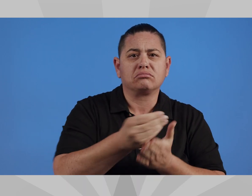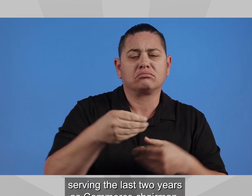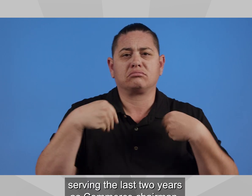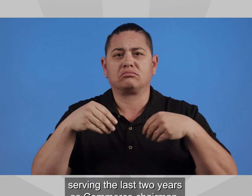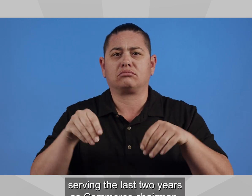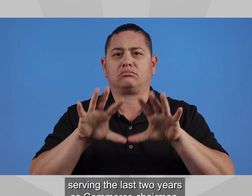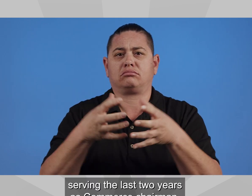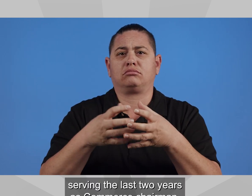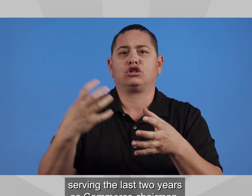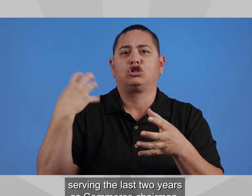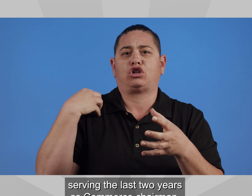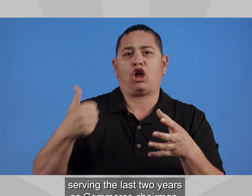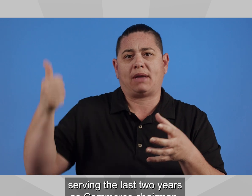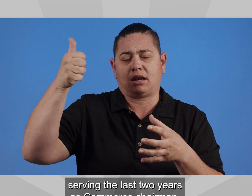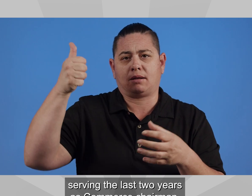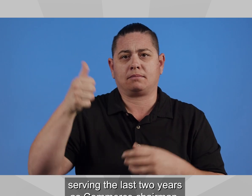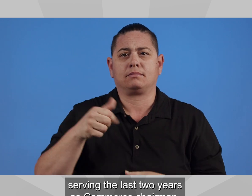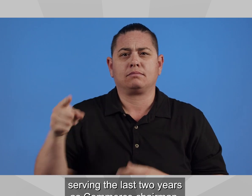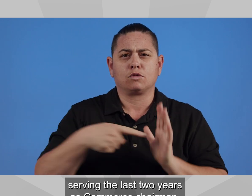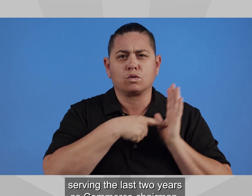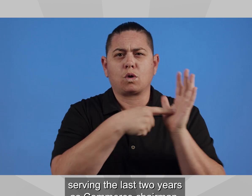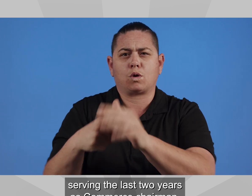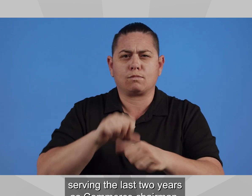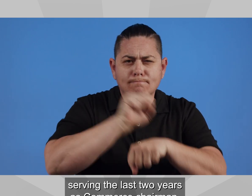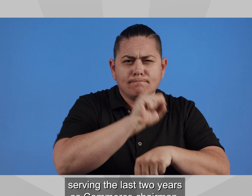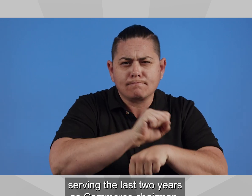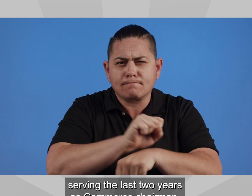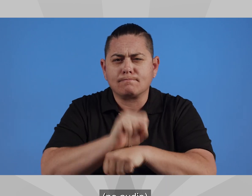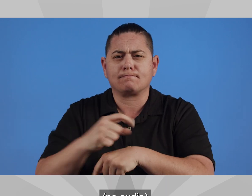Serving the last two years as Commerce Chairman.